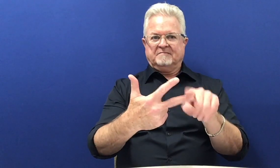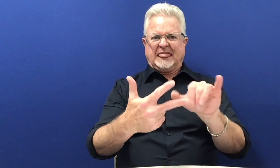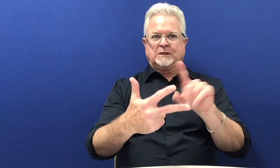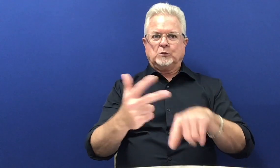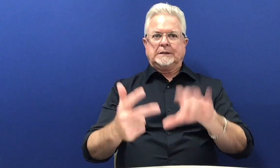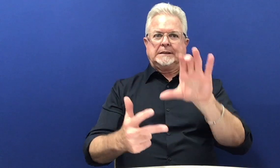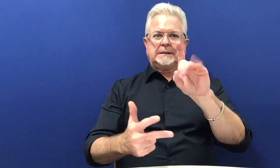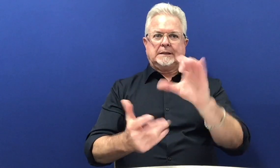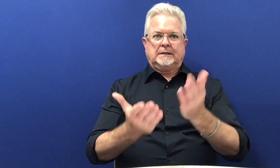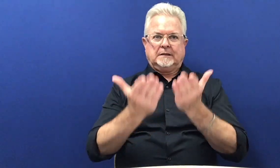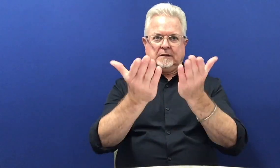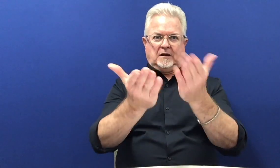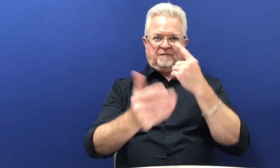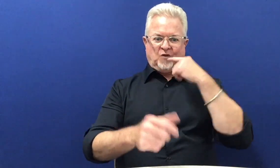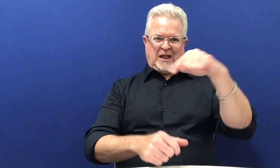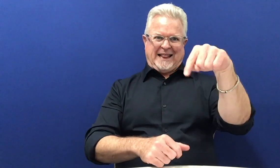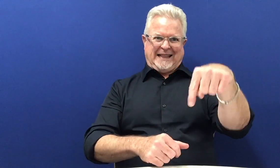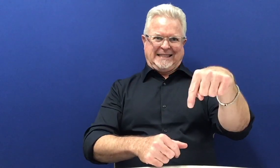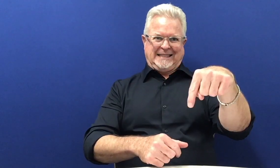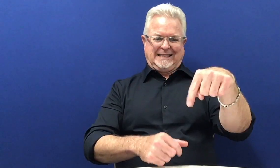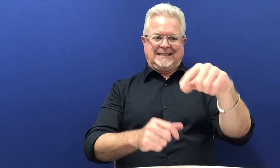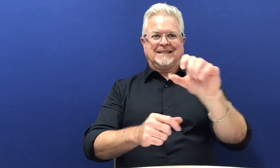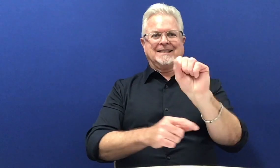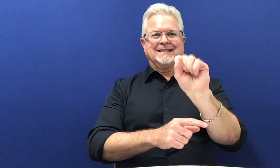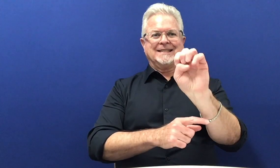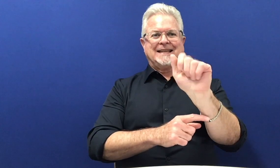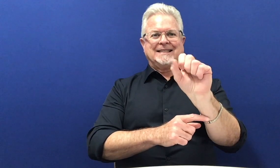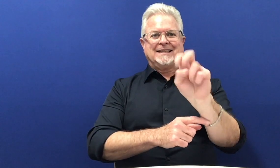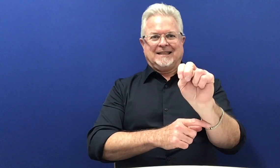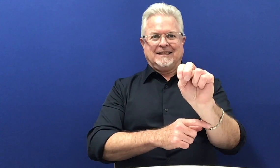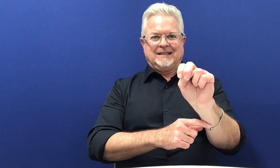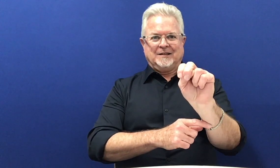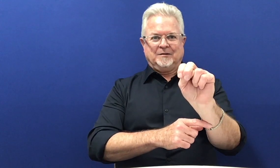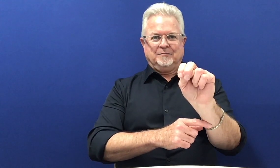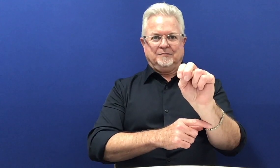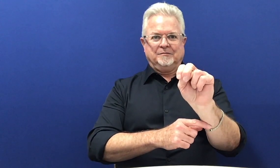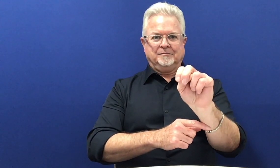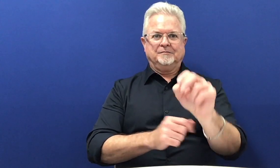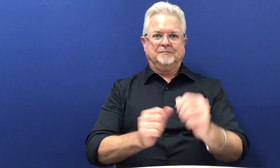So those are the three categories that the CDC is making recommendations for.